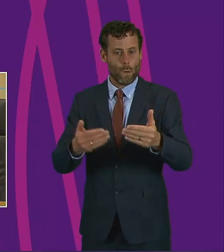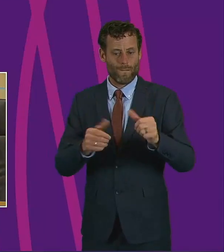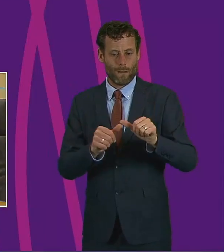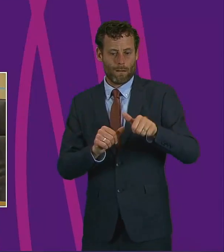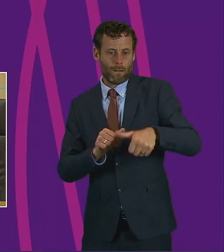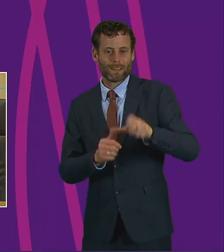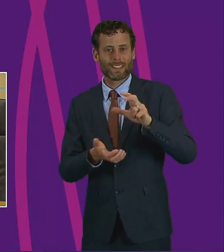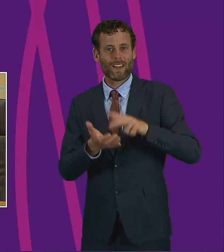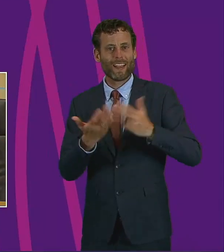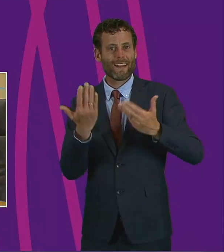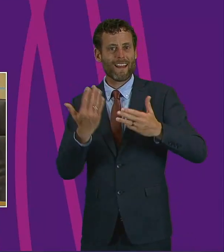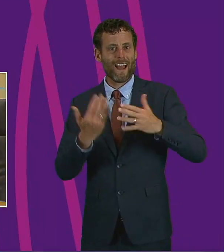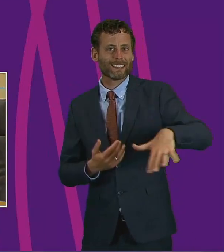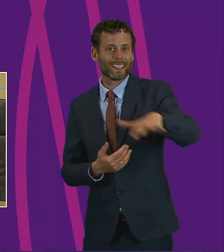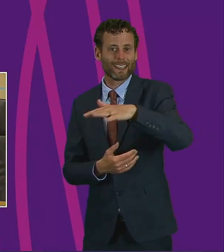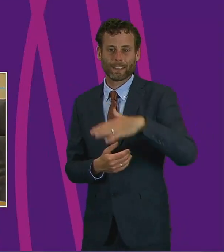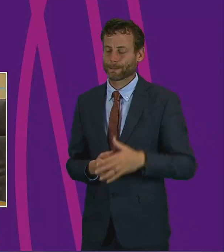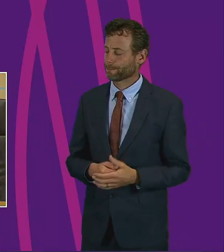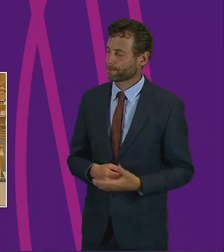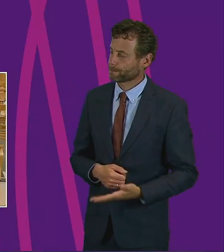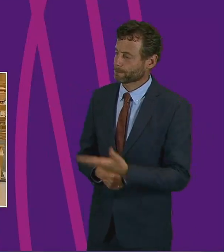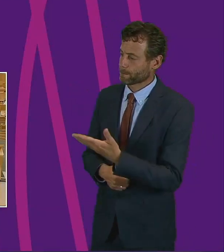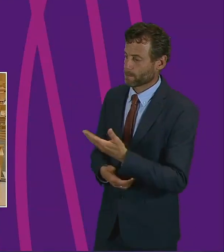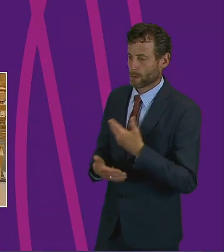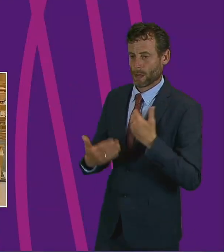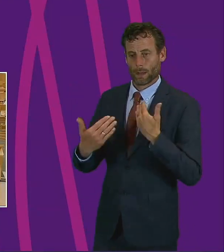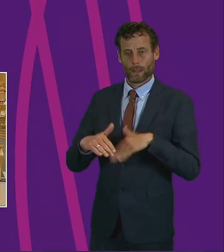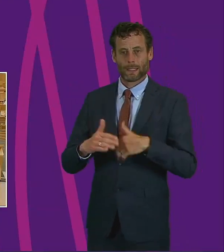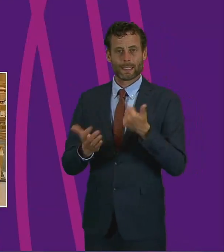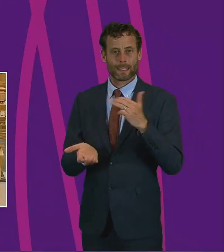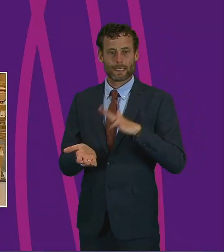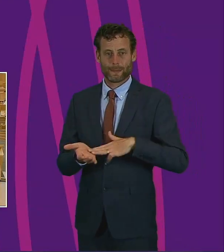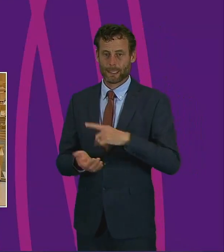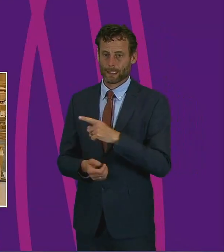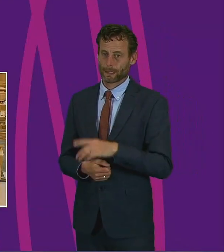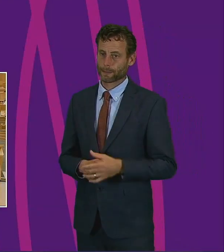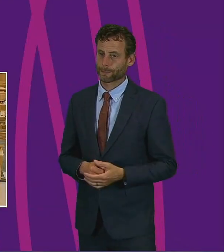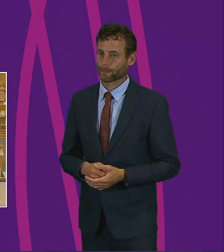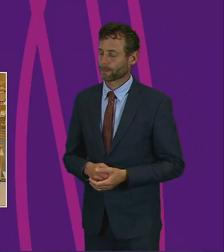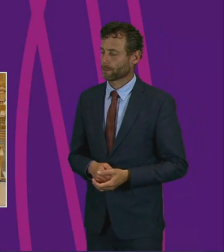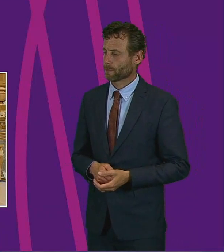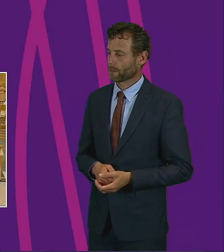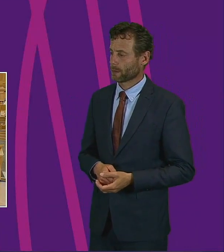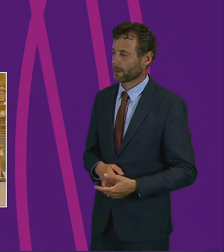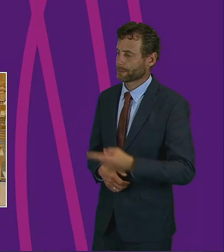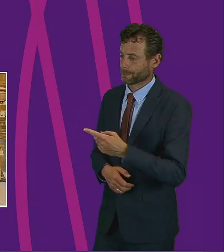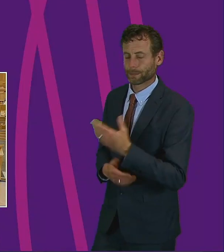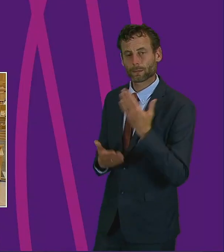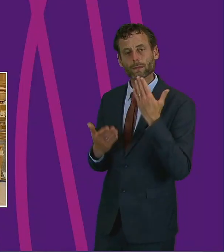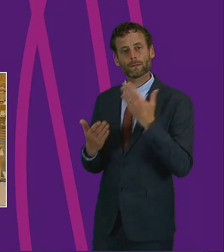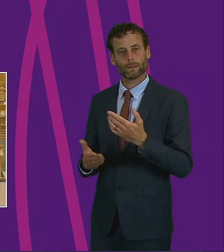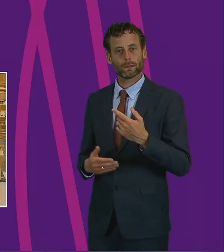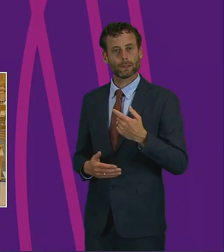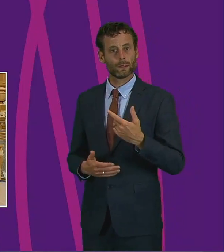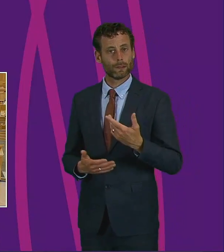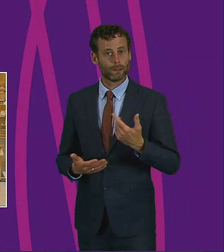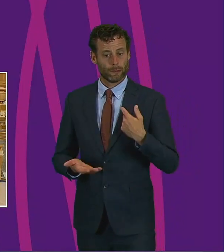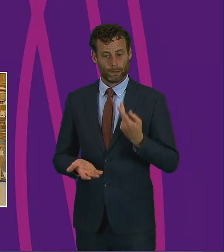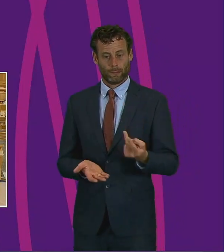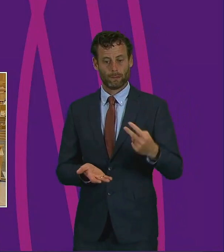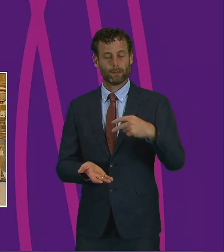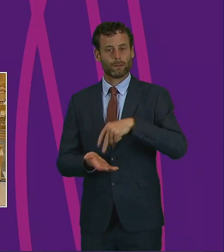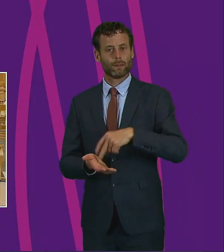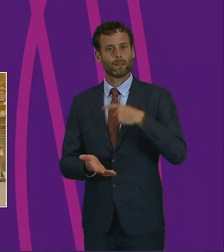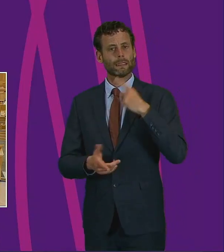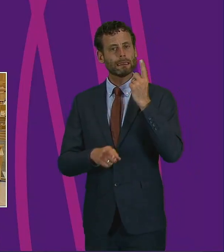Alex Cole-Hamilton, up to six minutes, please. Thank you very much, deputy presiding officer. I rise today to speak from two